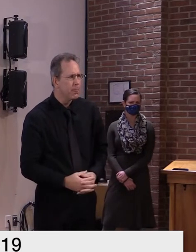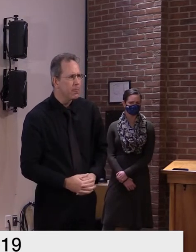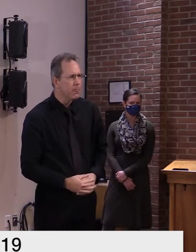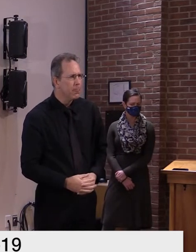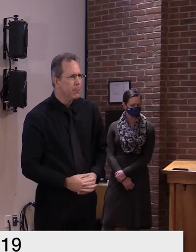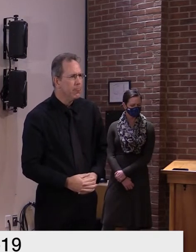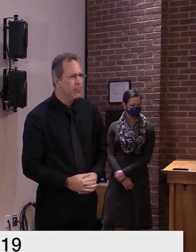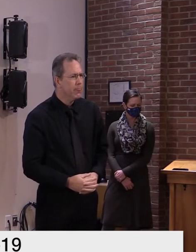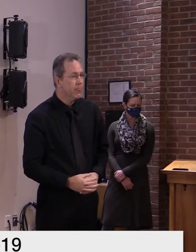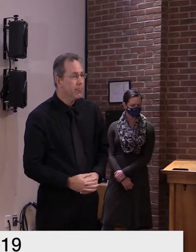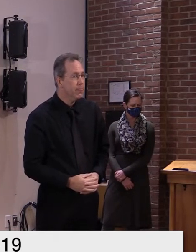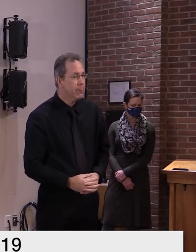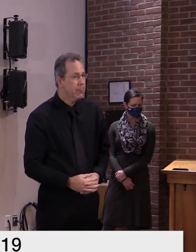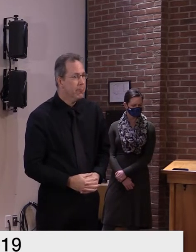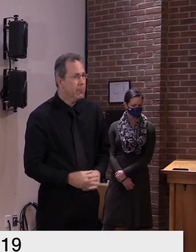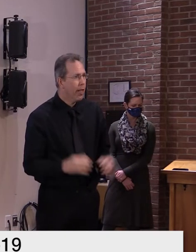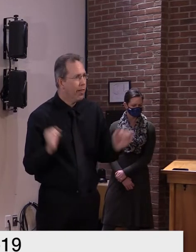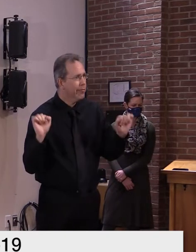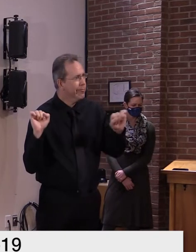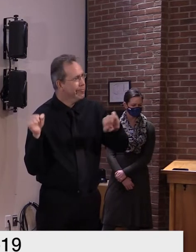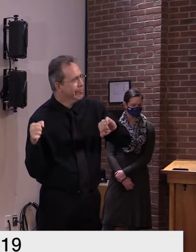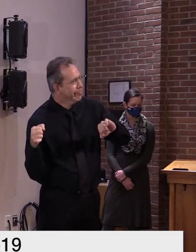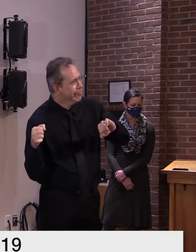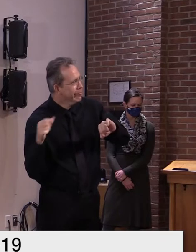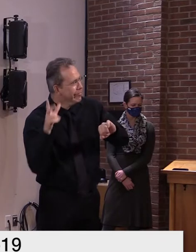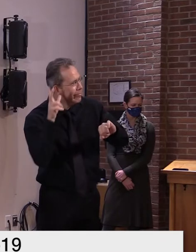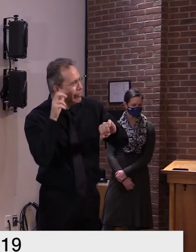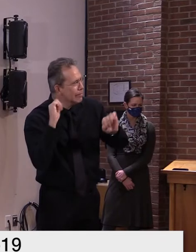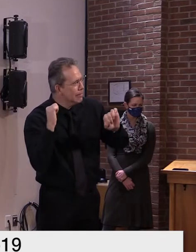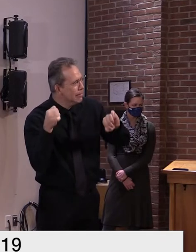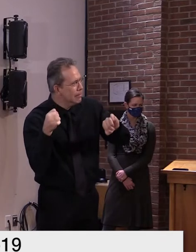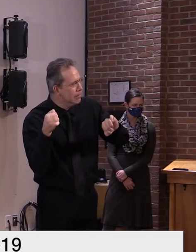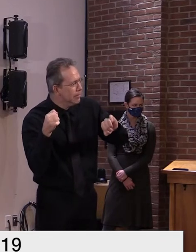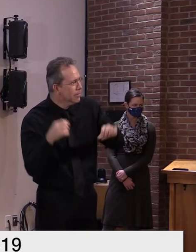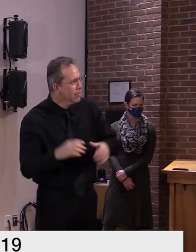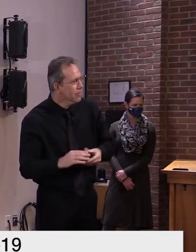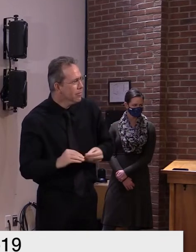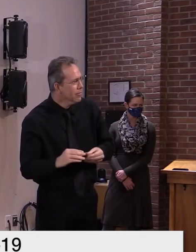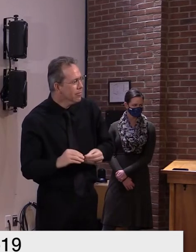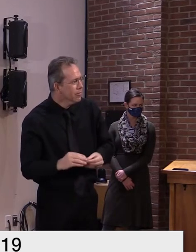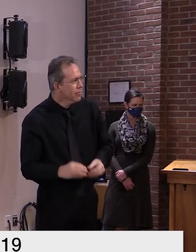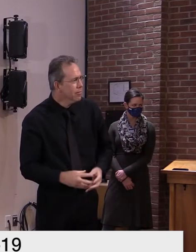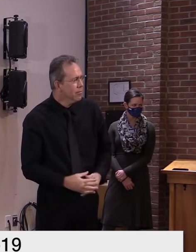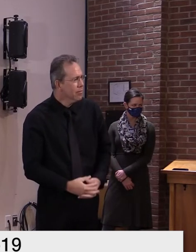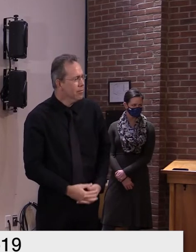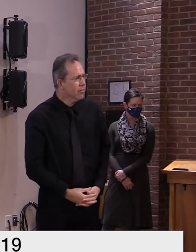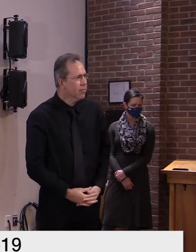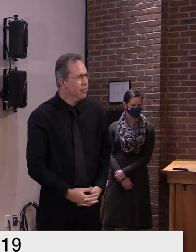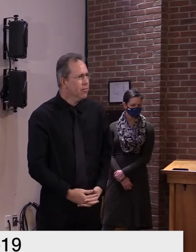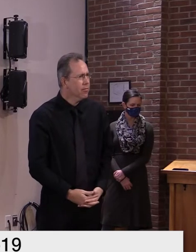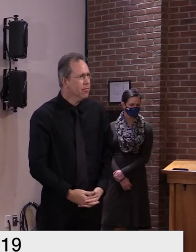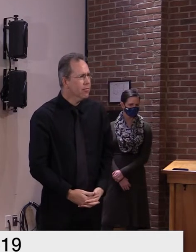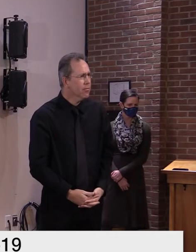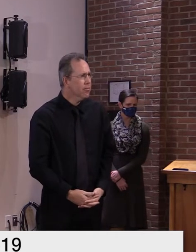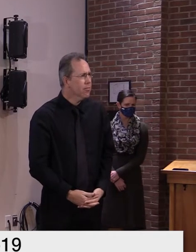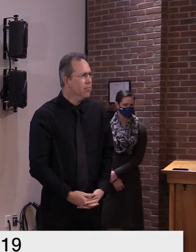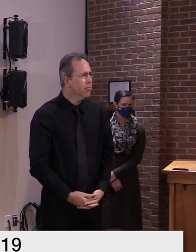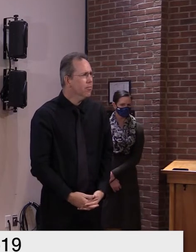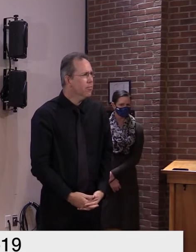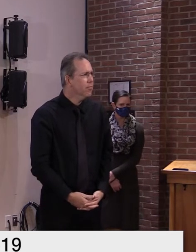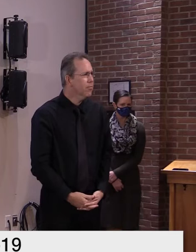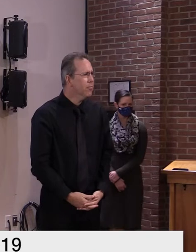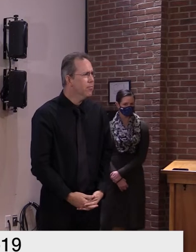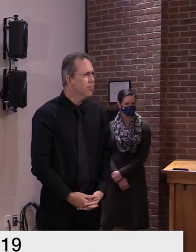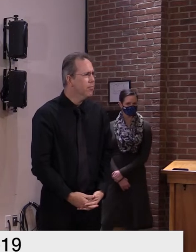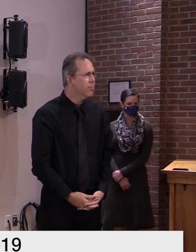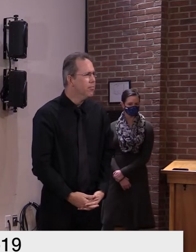this uh restaurants and bars events and even high school sports uh who are following the rules that you laid